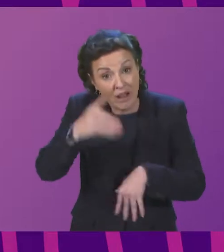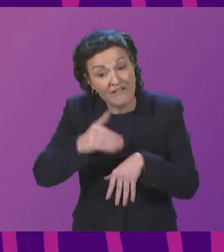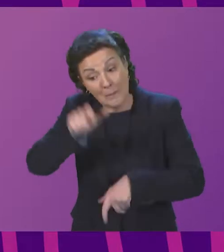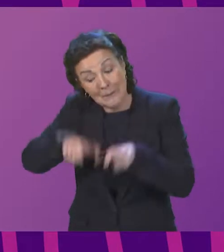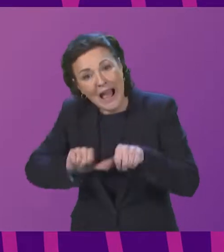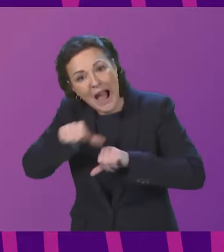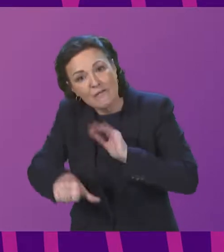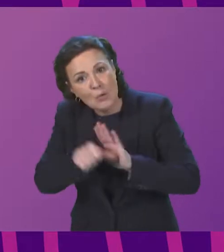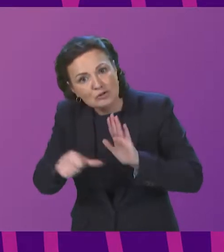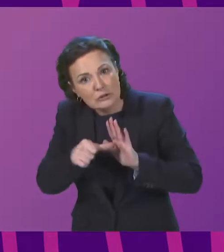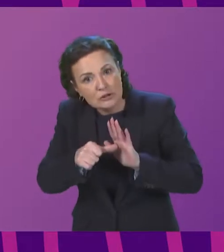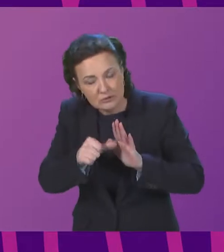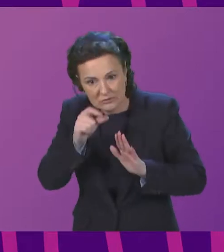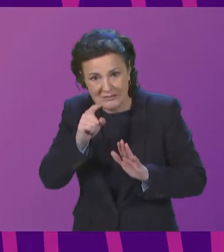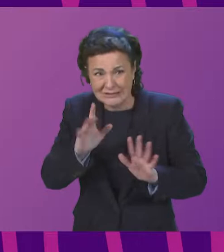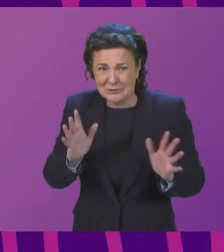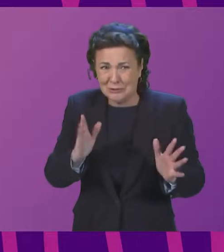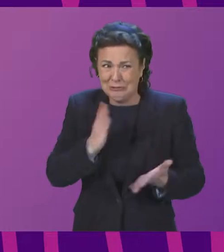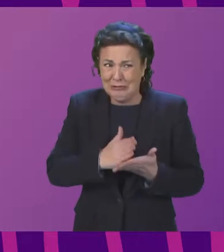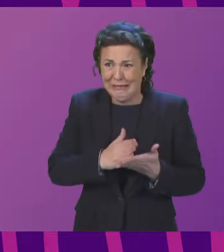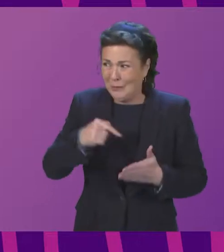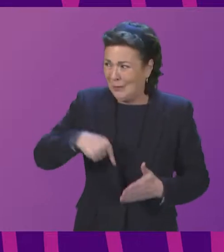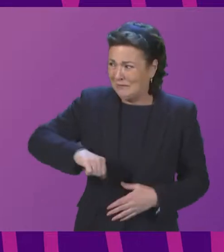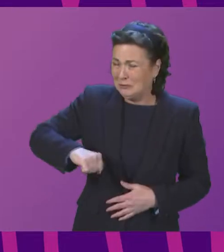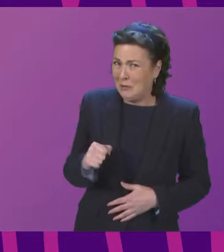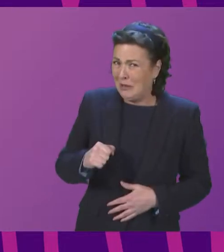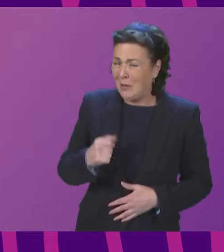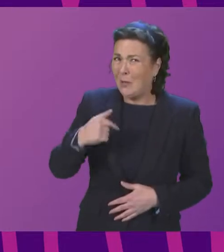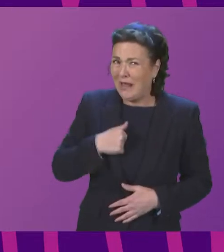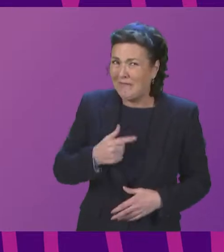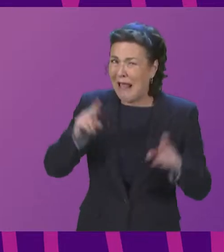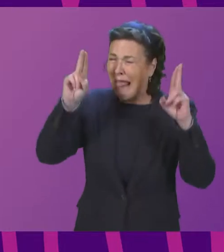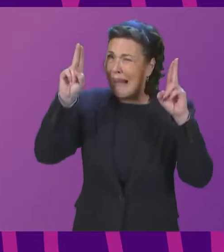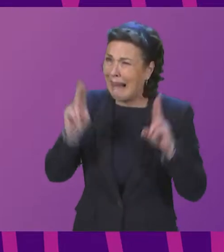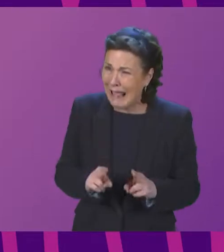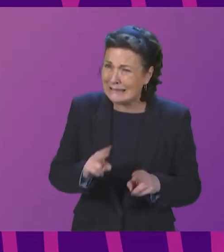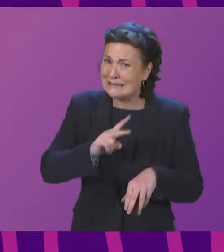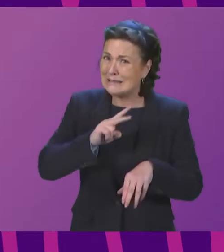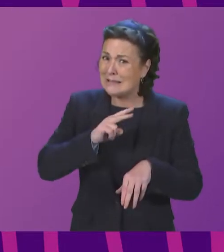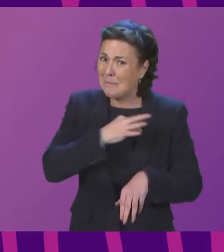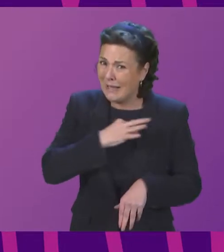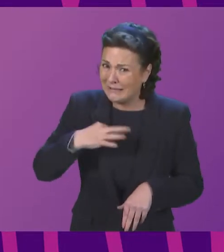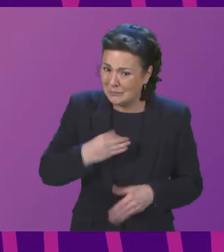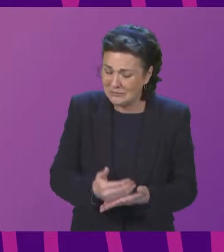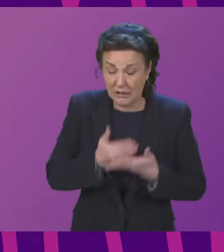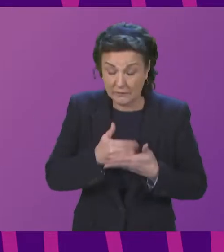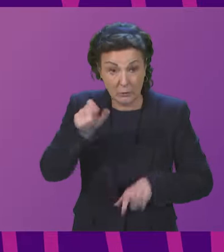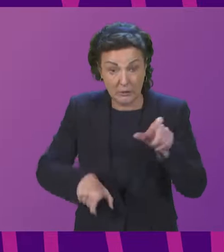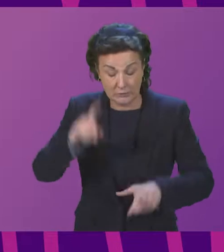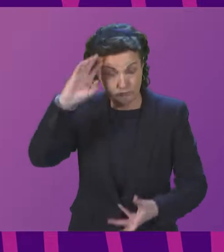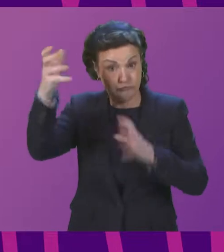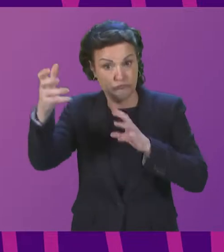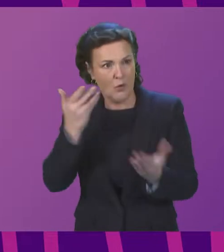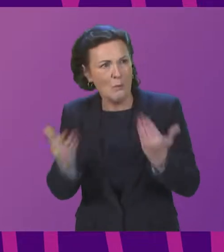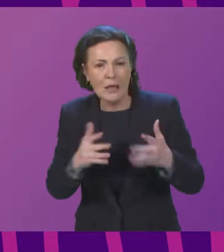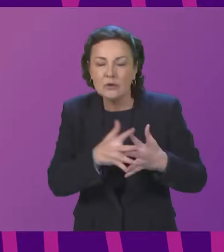patients so actually we're in a position perversely in Scotland where we have less medical clinical protections for patients than in the United States and I'm sure if you asked the average